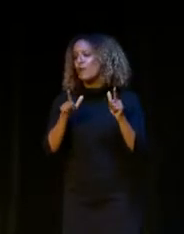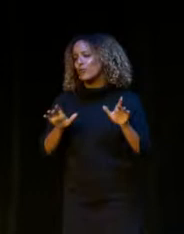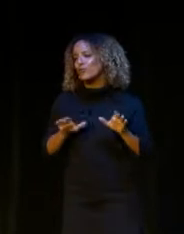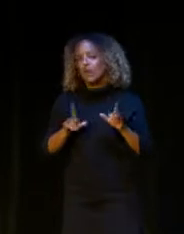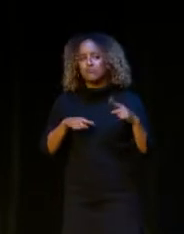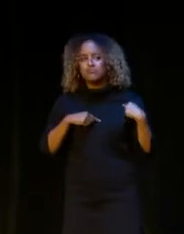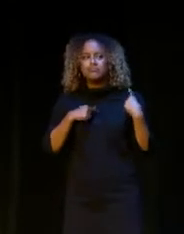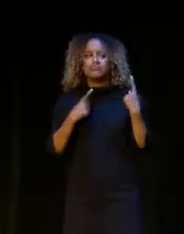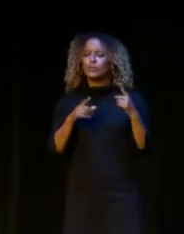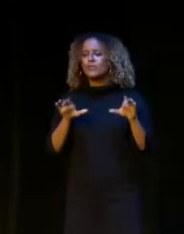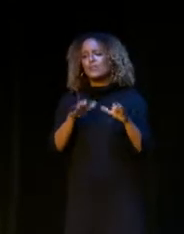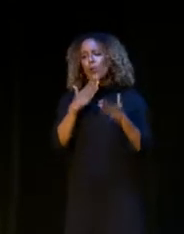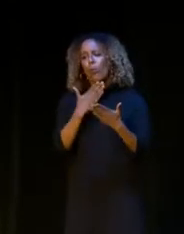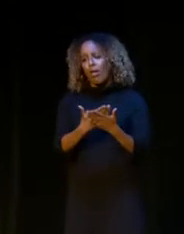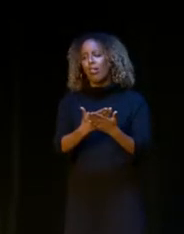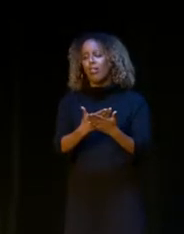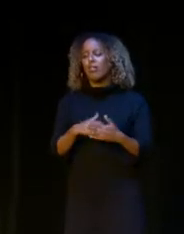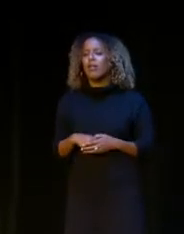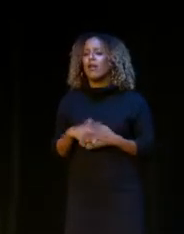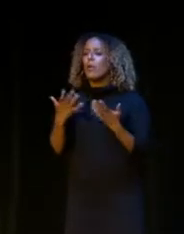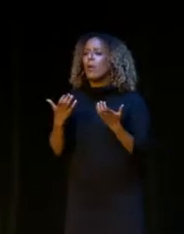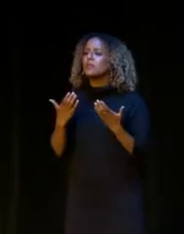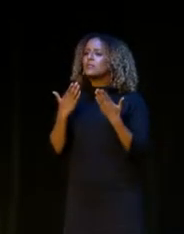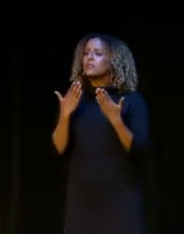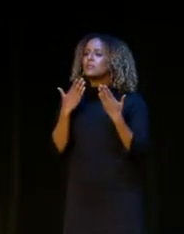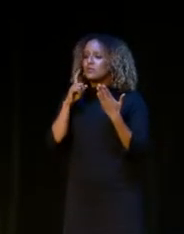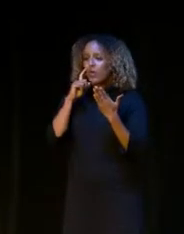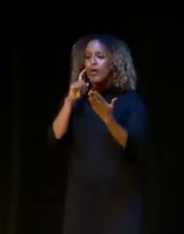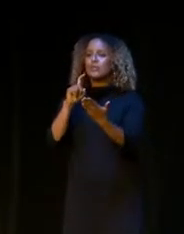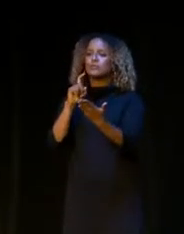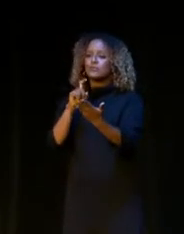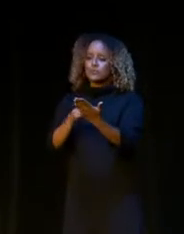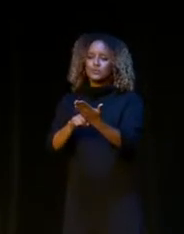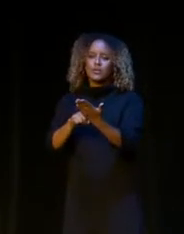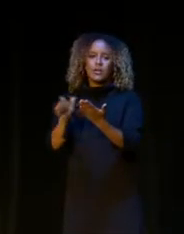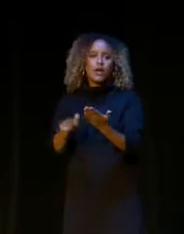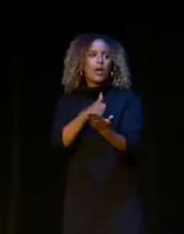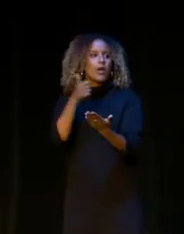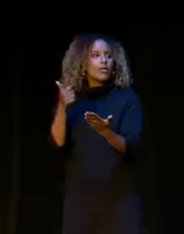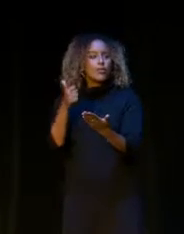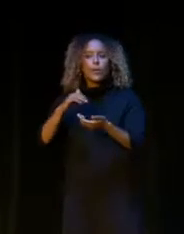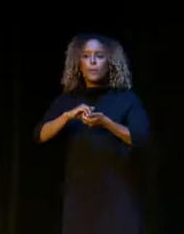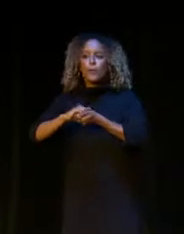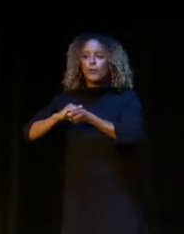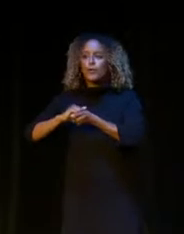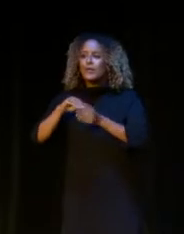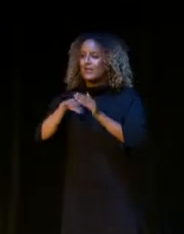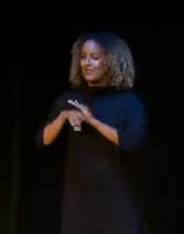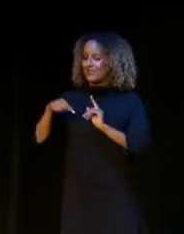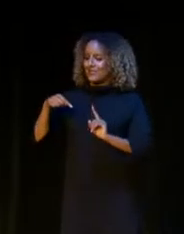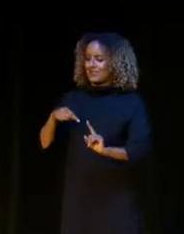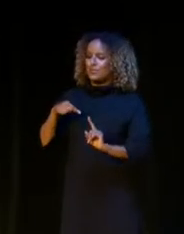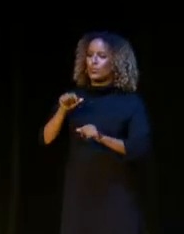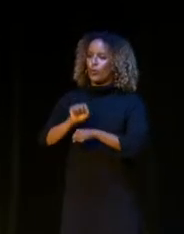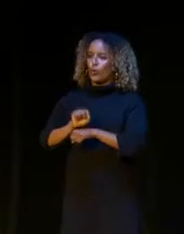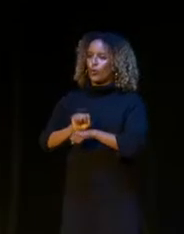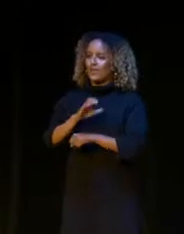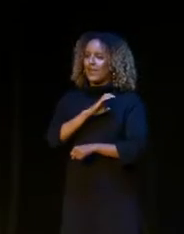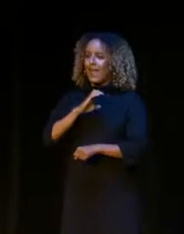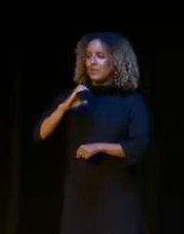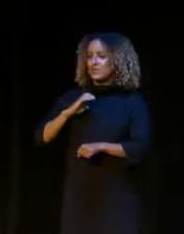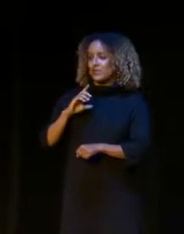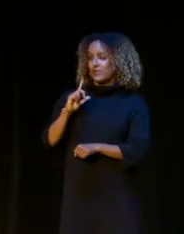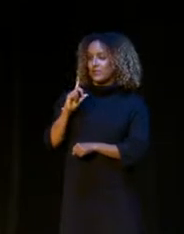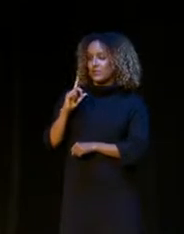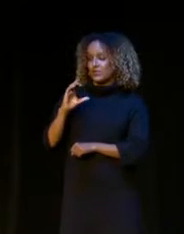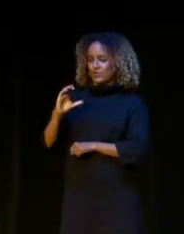done so well. I also would like to acknowledge another partner in this work, and that's the Council of the